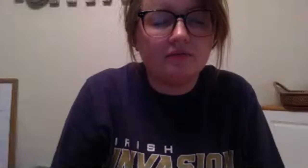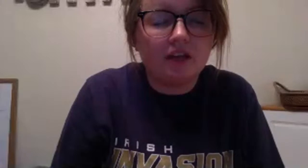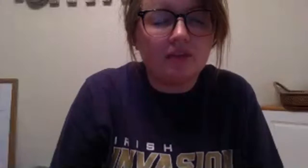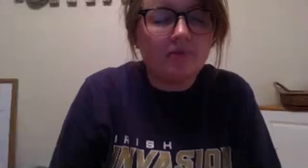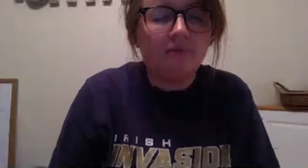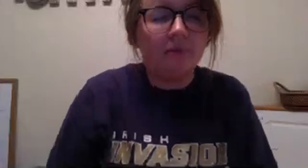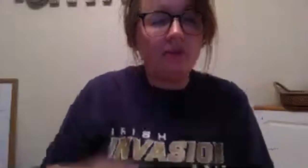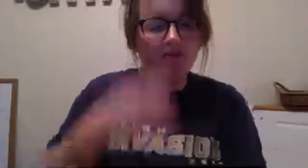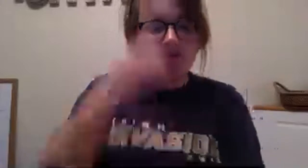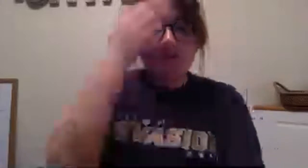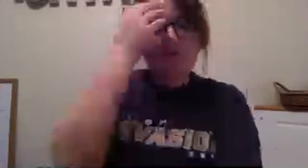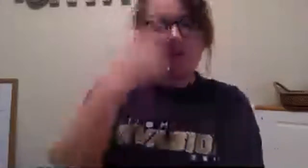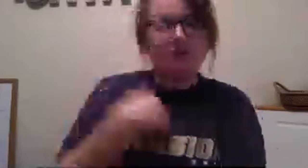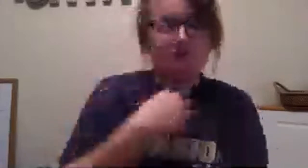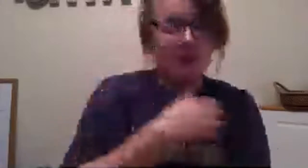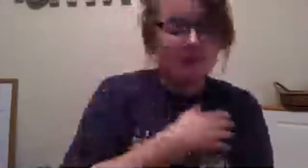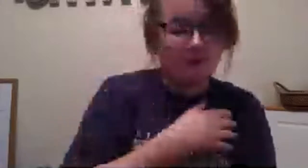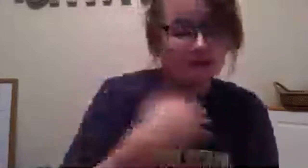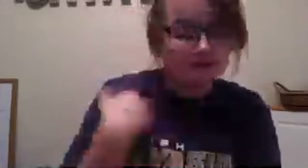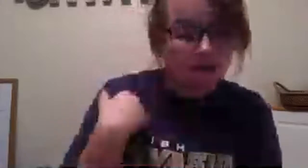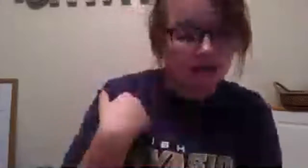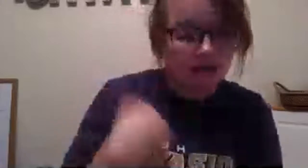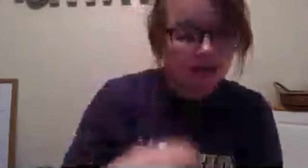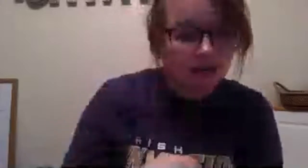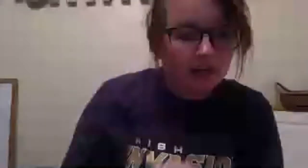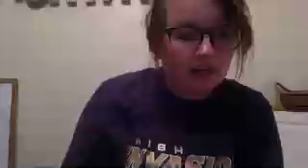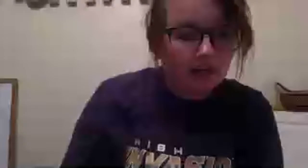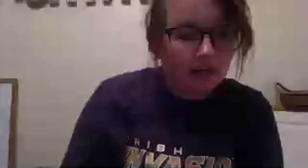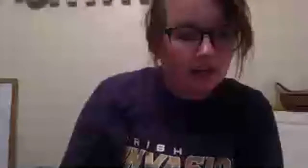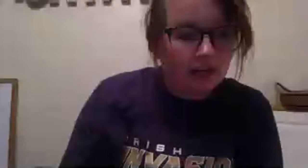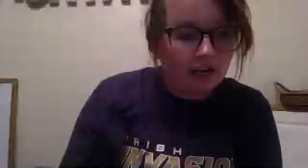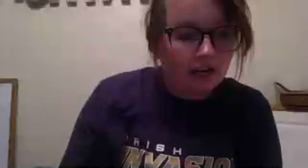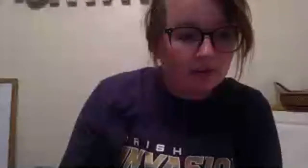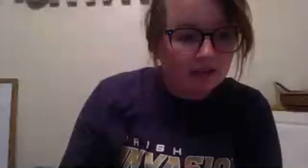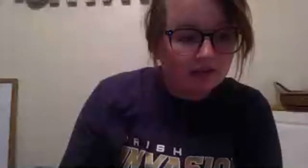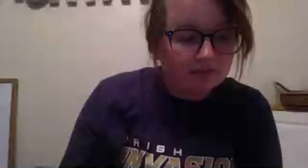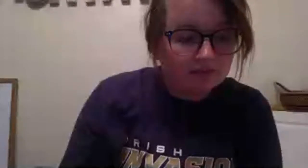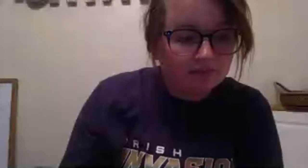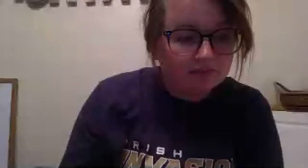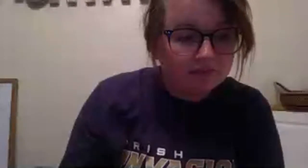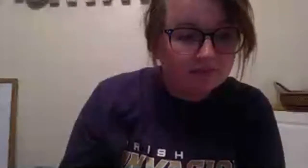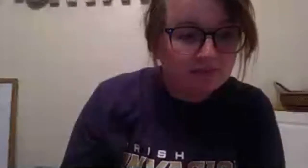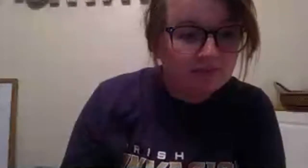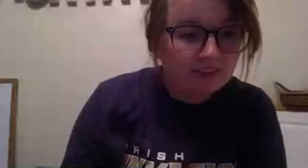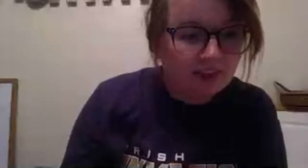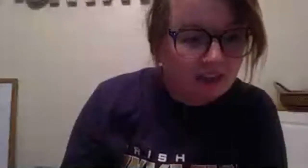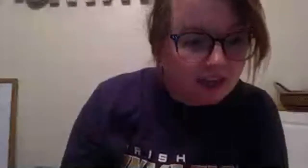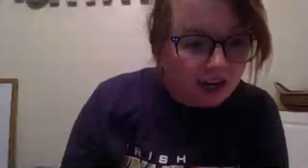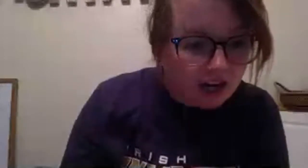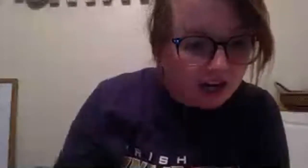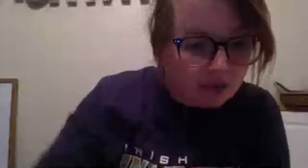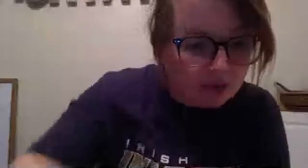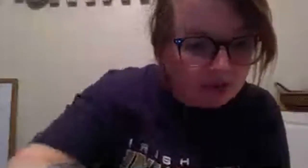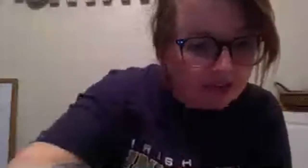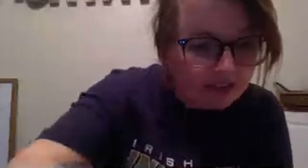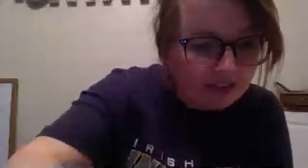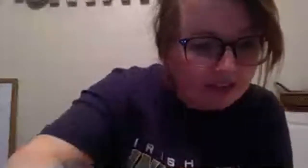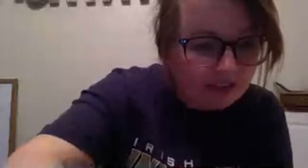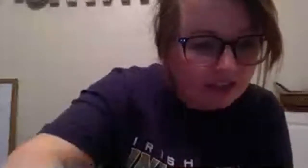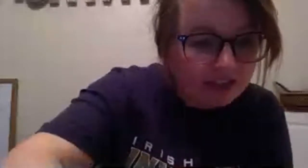amen in the father son holy spirit amen um yeah riley